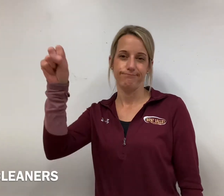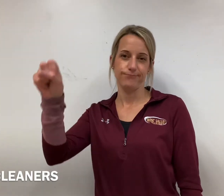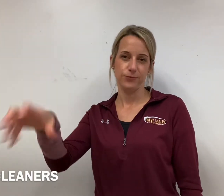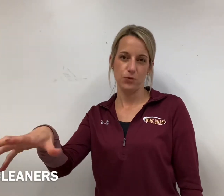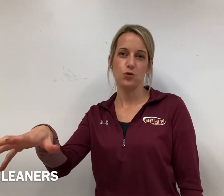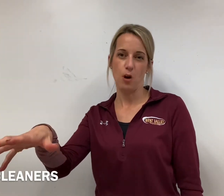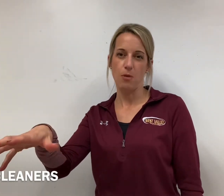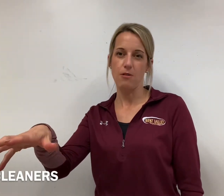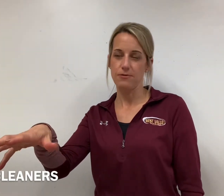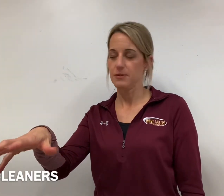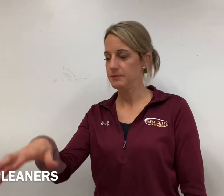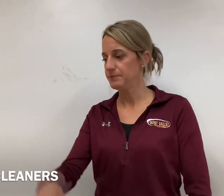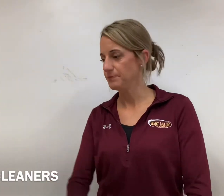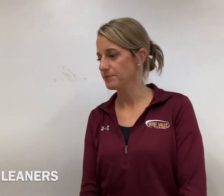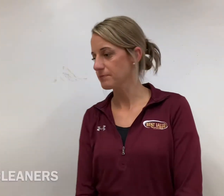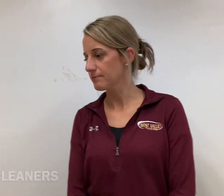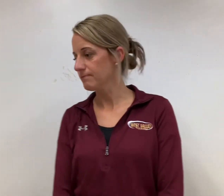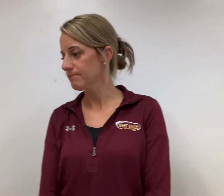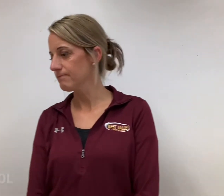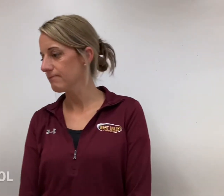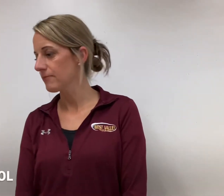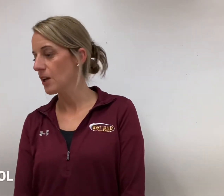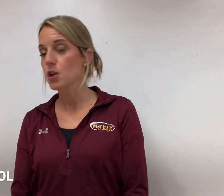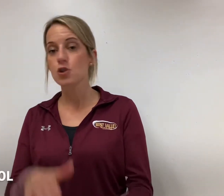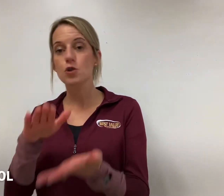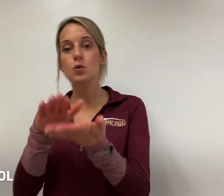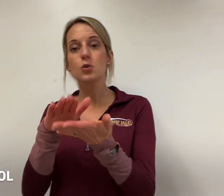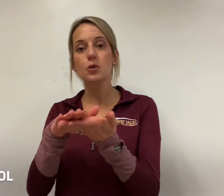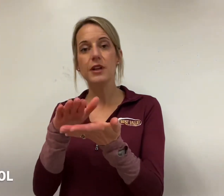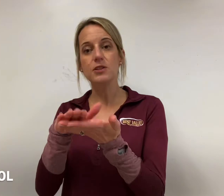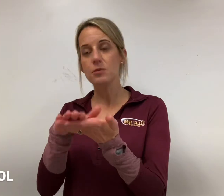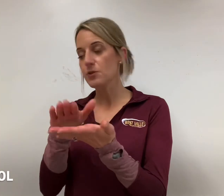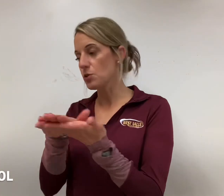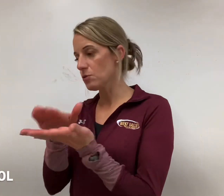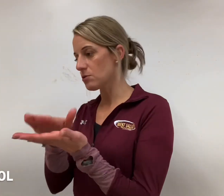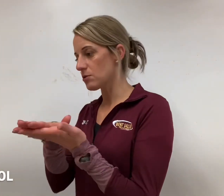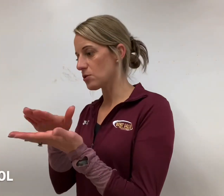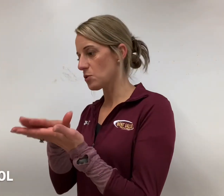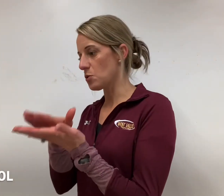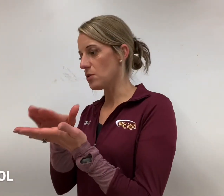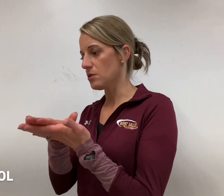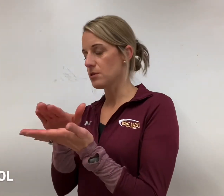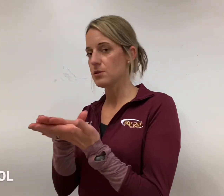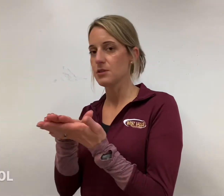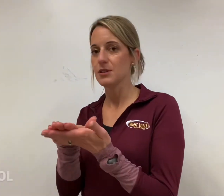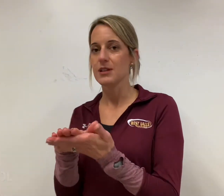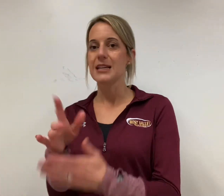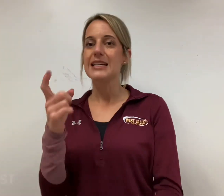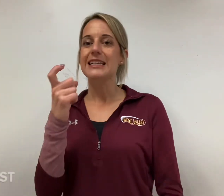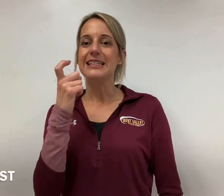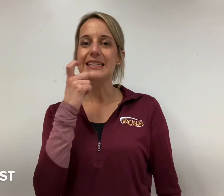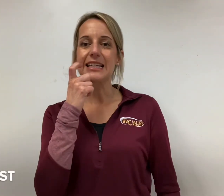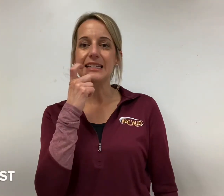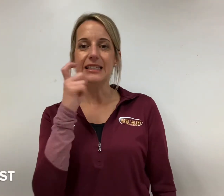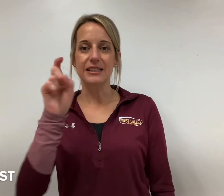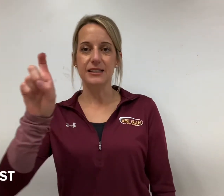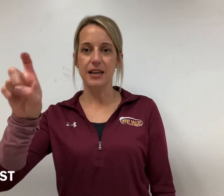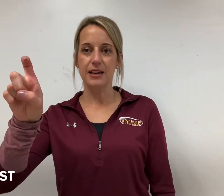drop off school that's review school dentist X